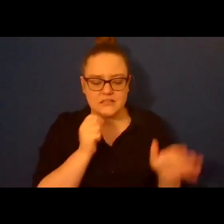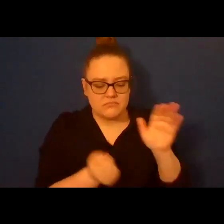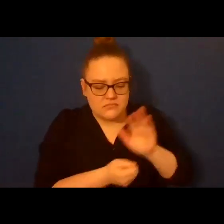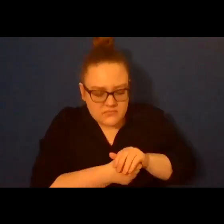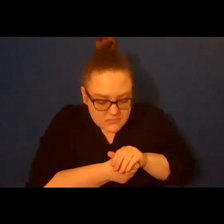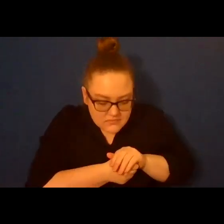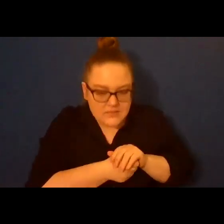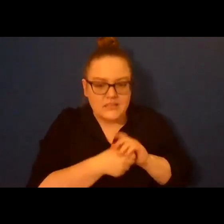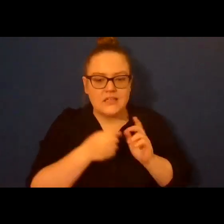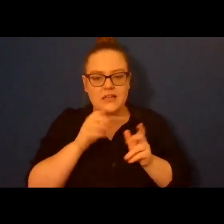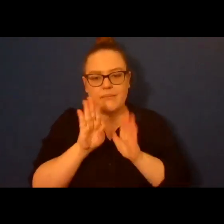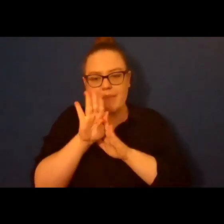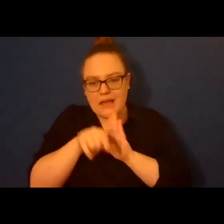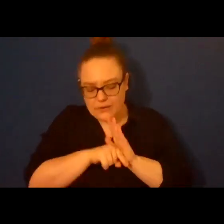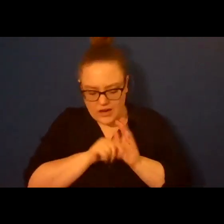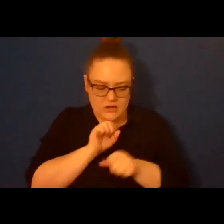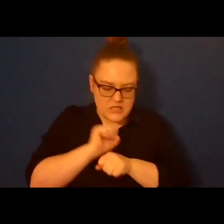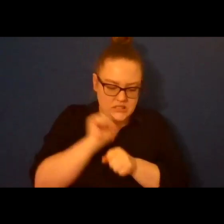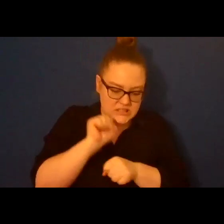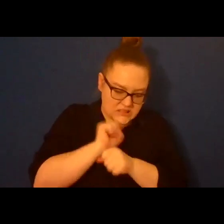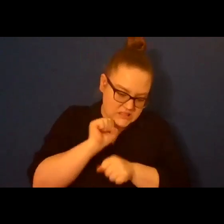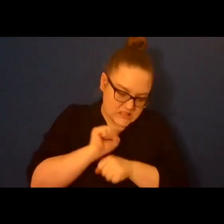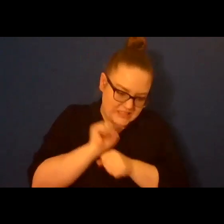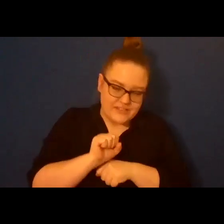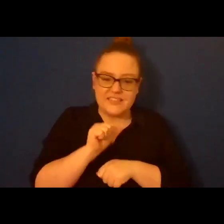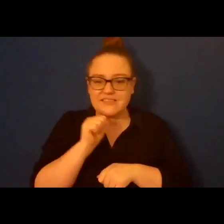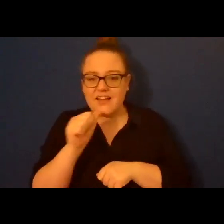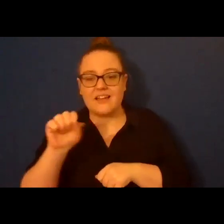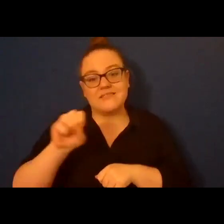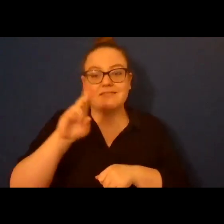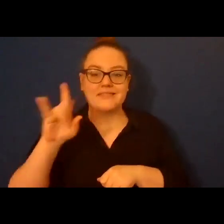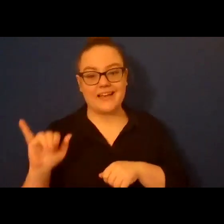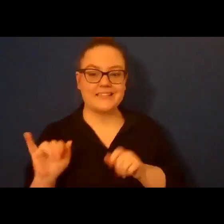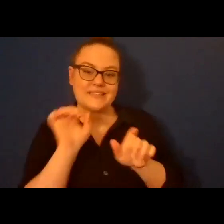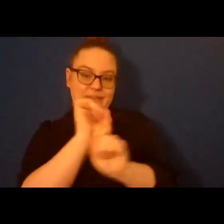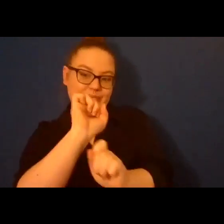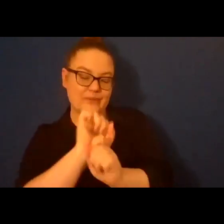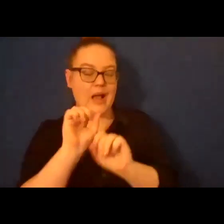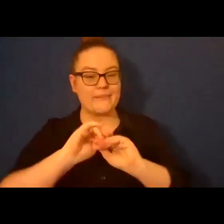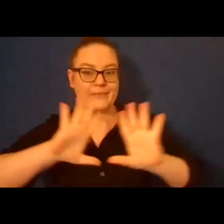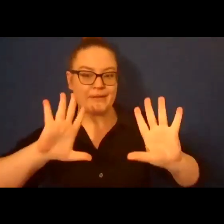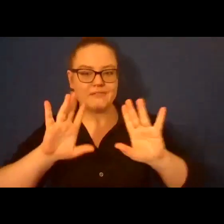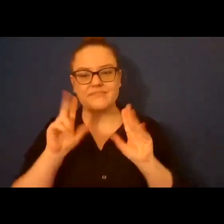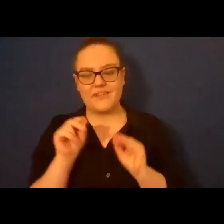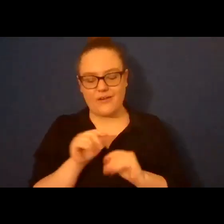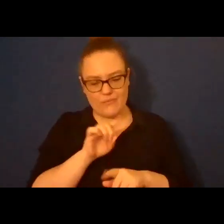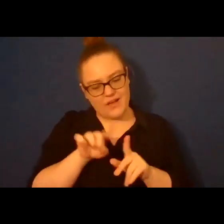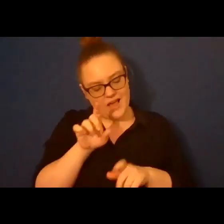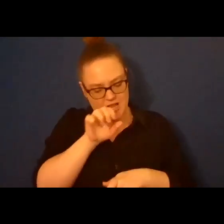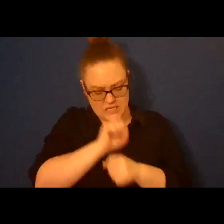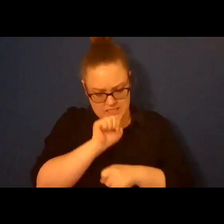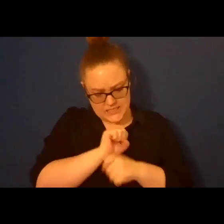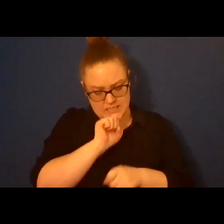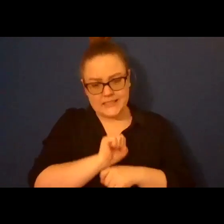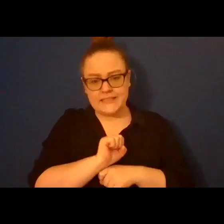behind screens and in boxes and but it matters deeply in the lives of countless people who you'll never